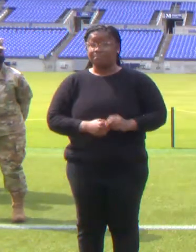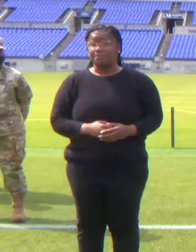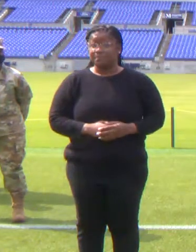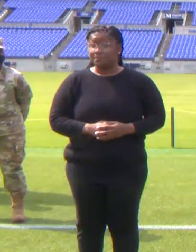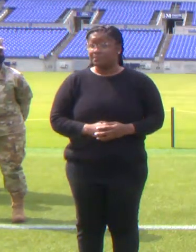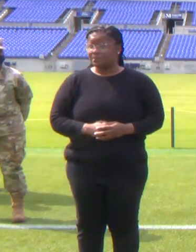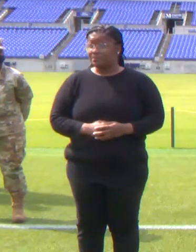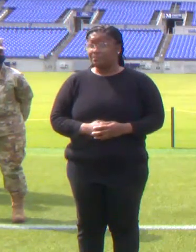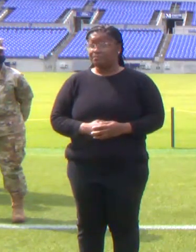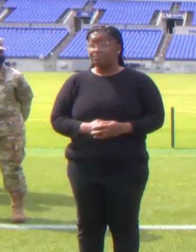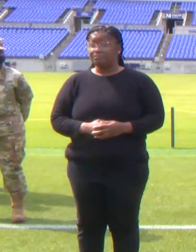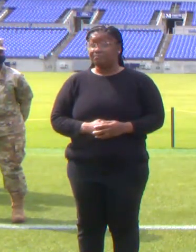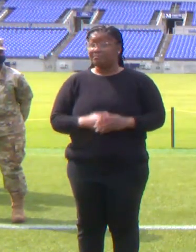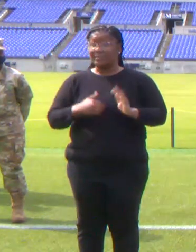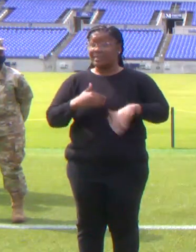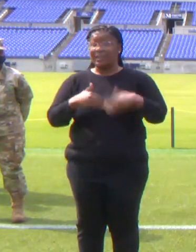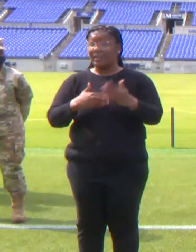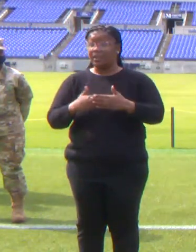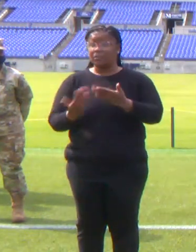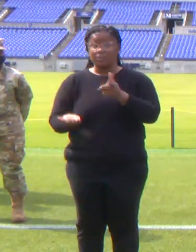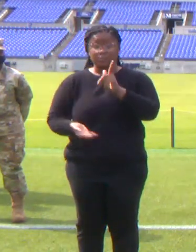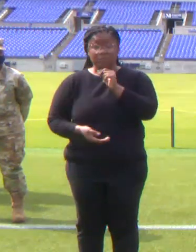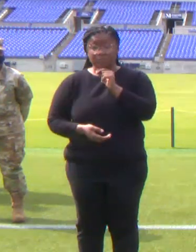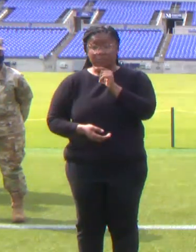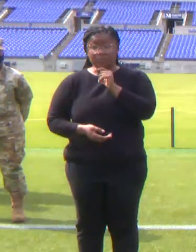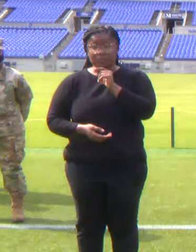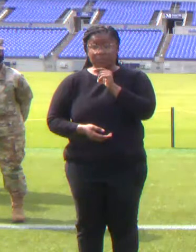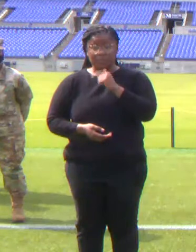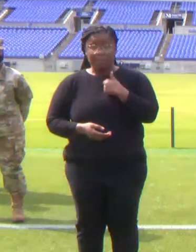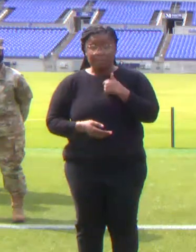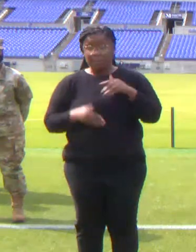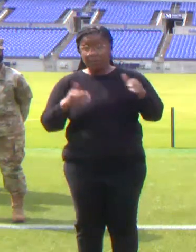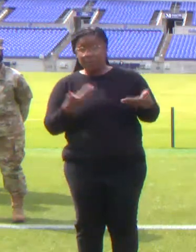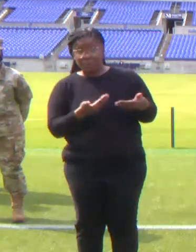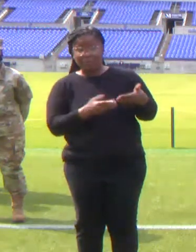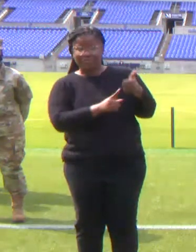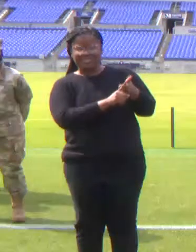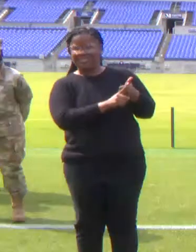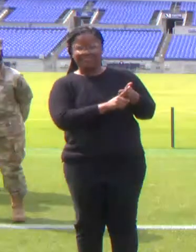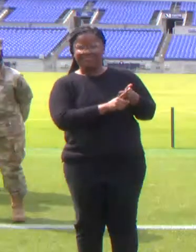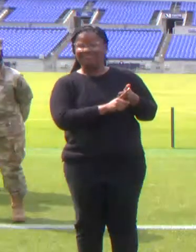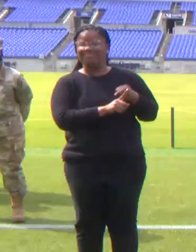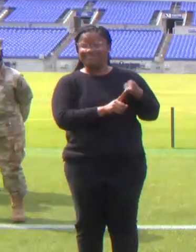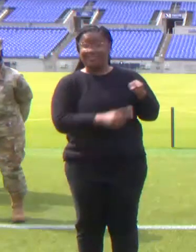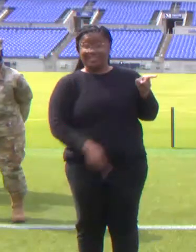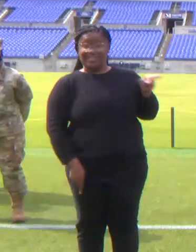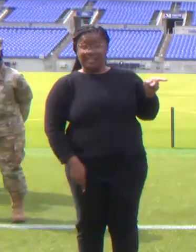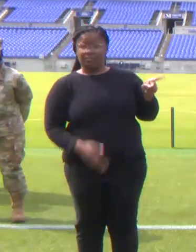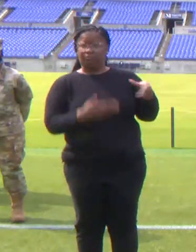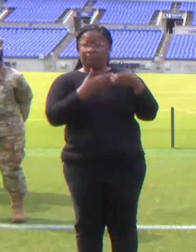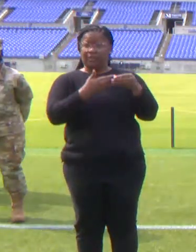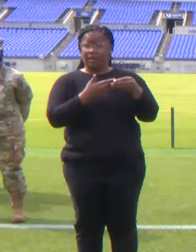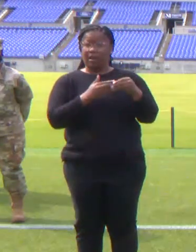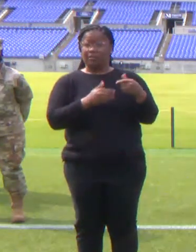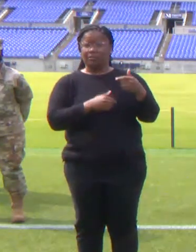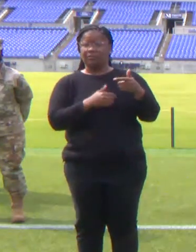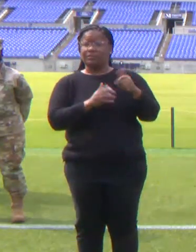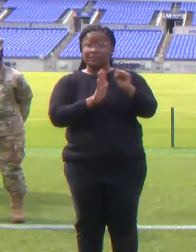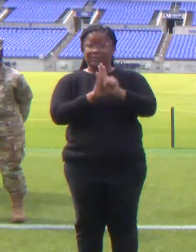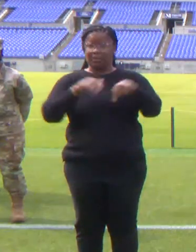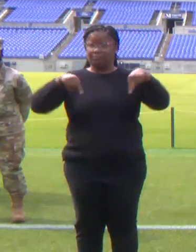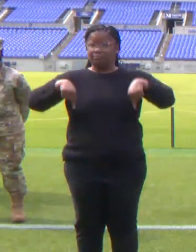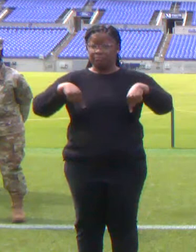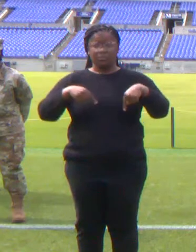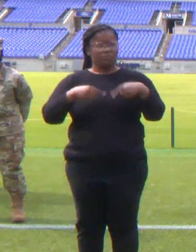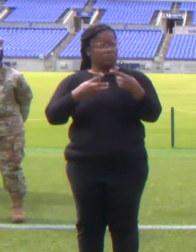Up next is a man who needs no introduction. He has led our state through these trying times. So